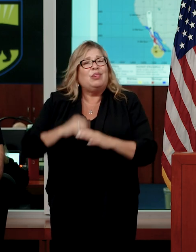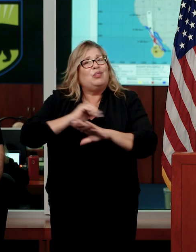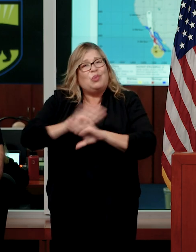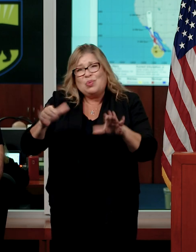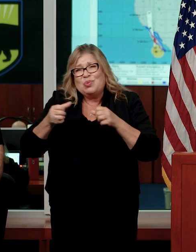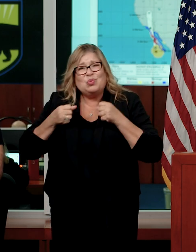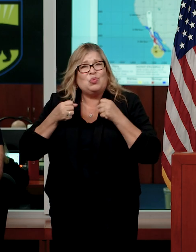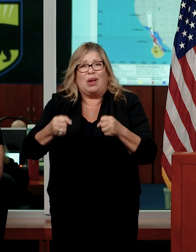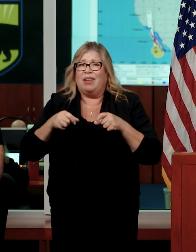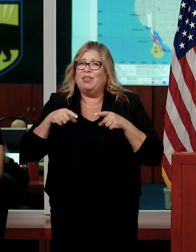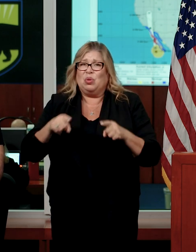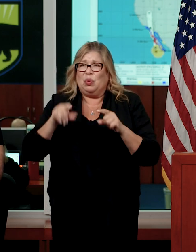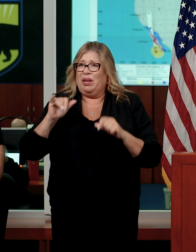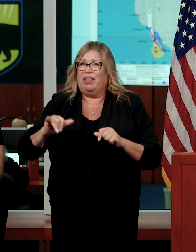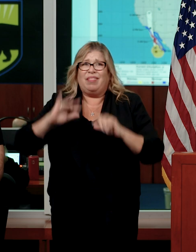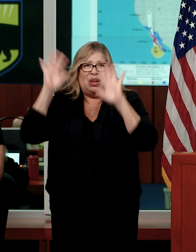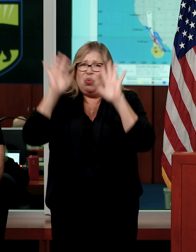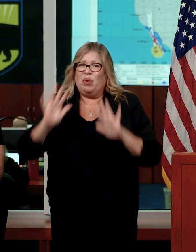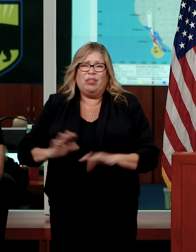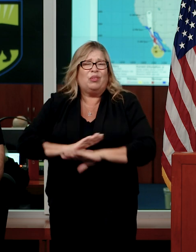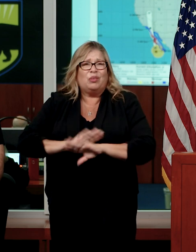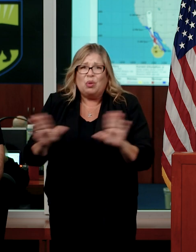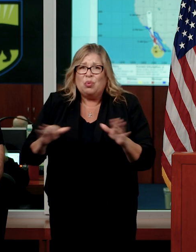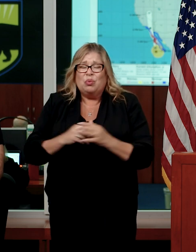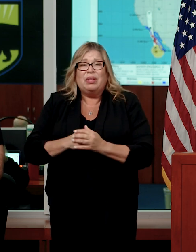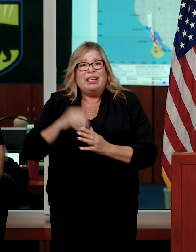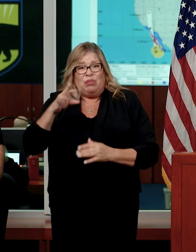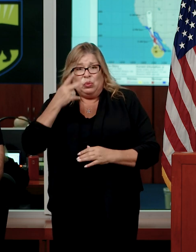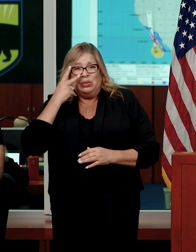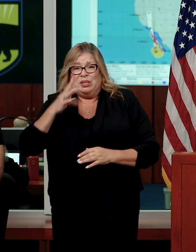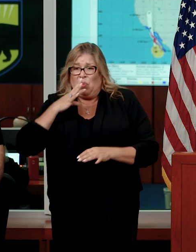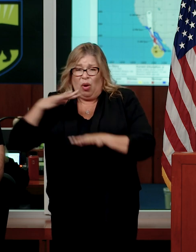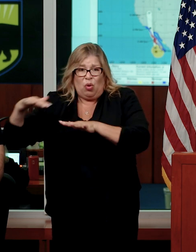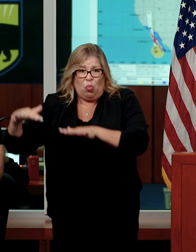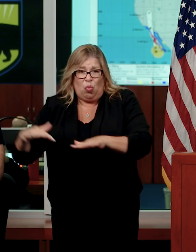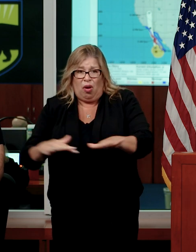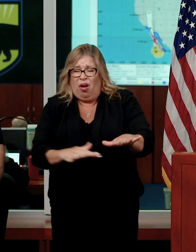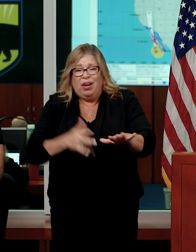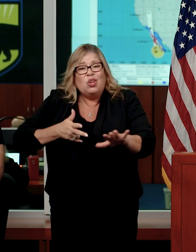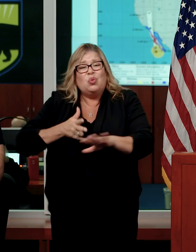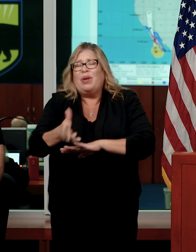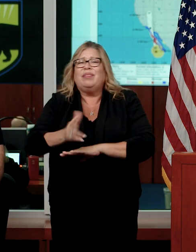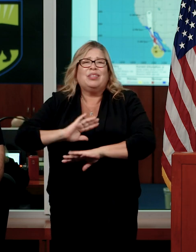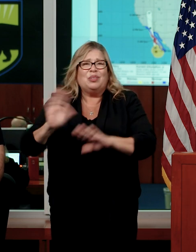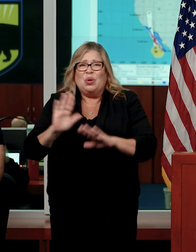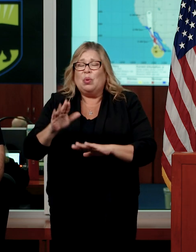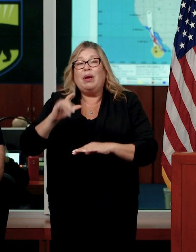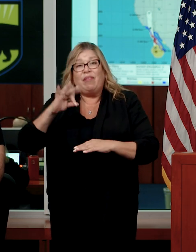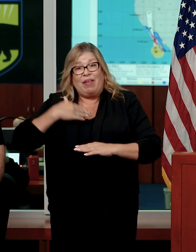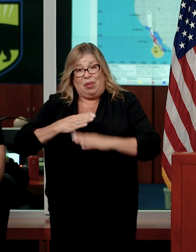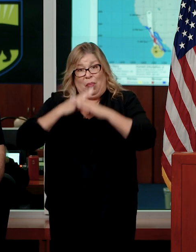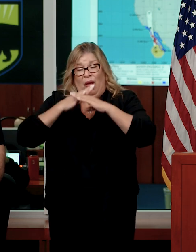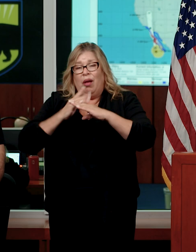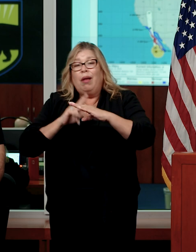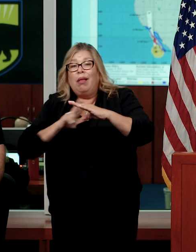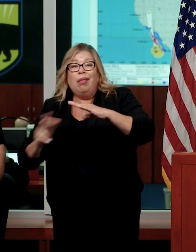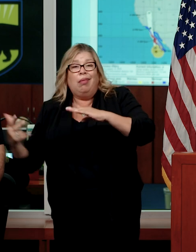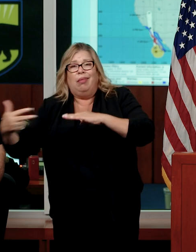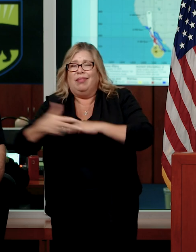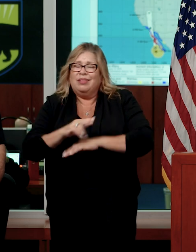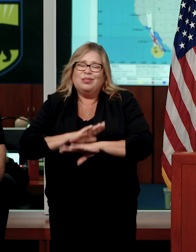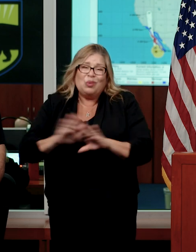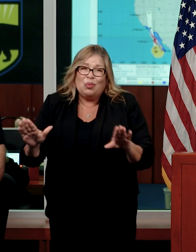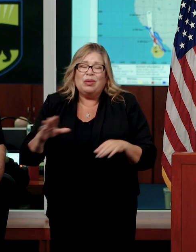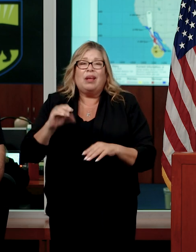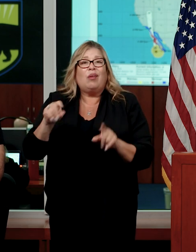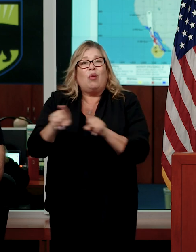during the storm. Certainly don't drive in moving water. Go around barricades or enter areas